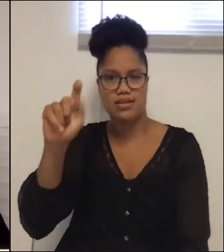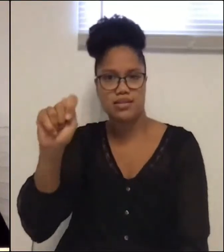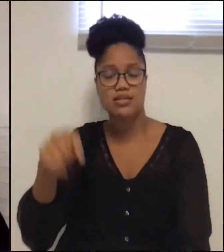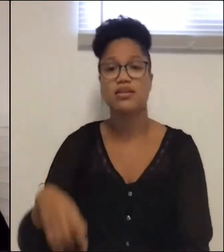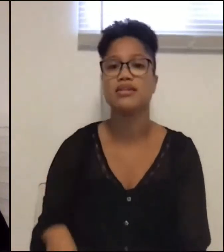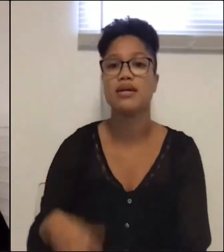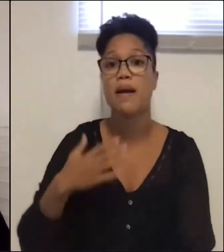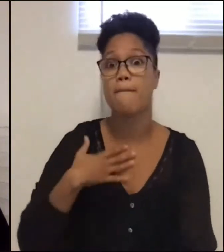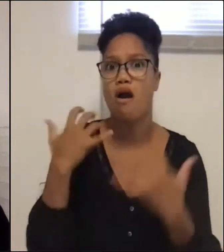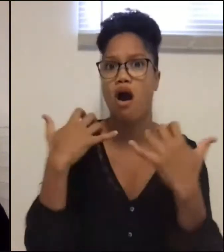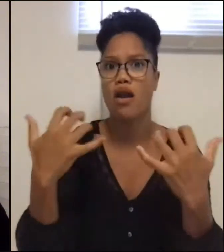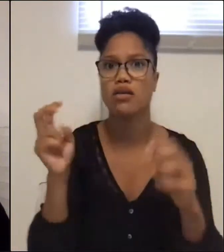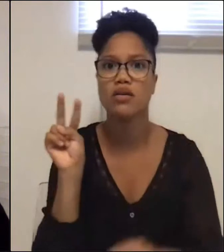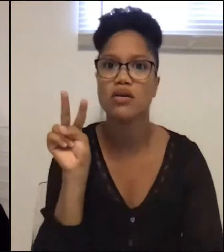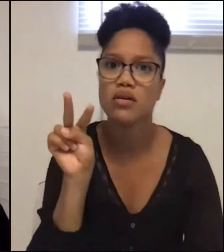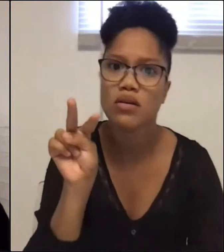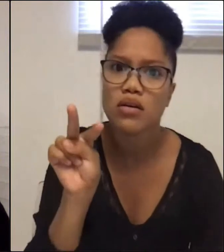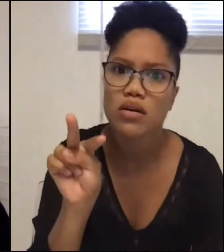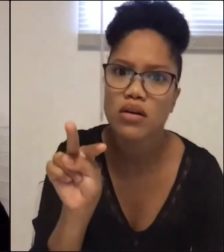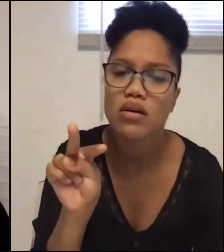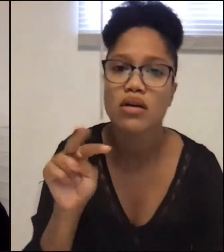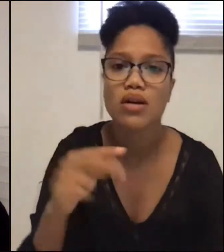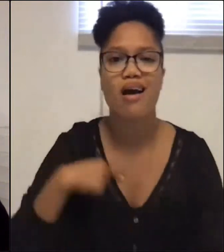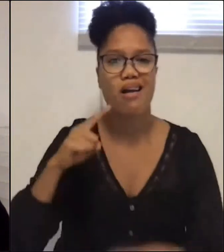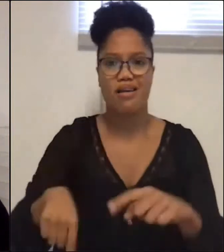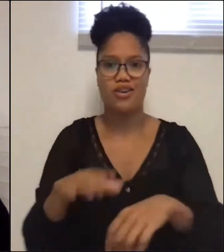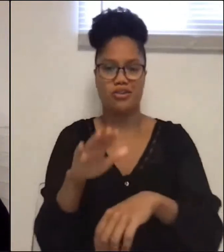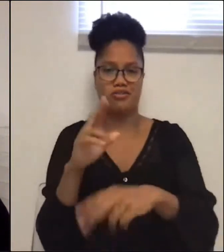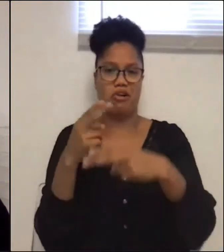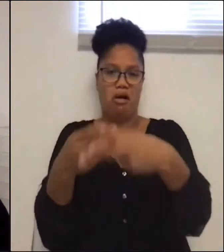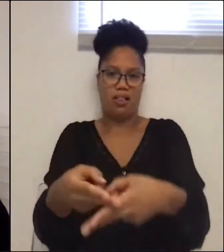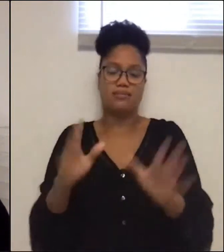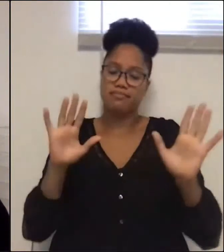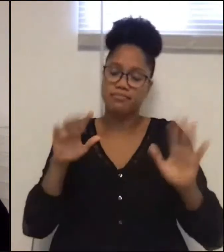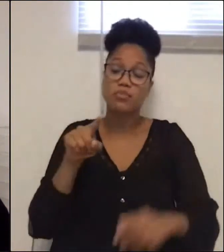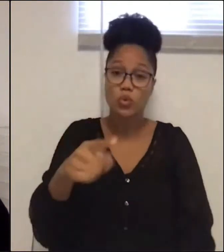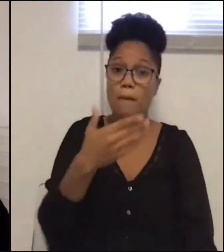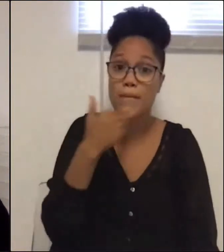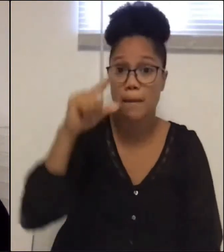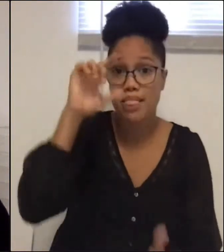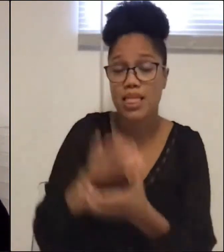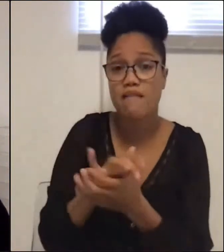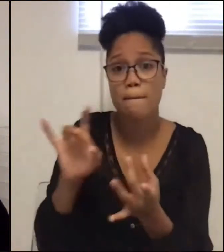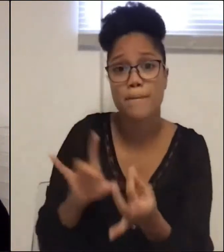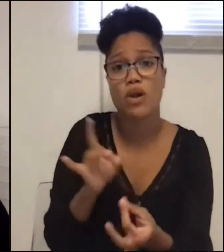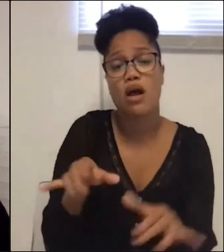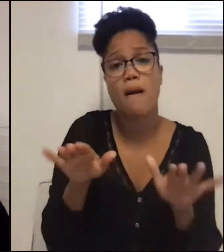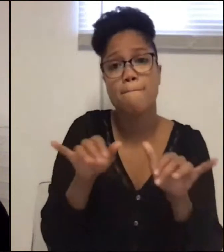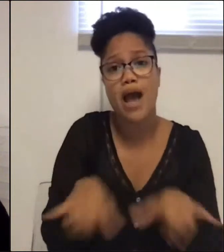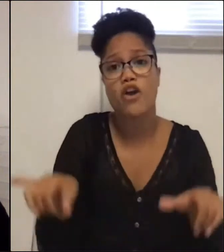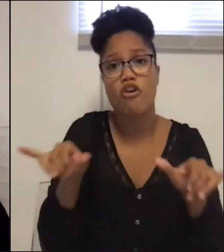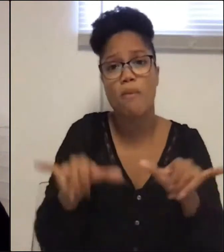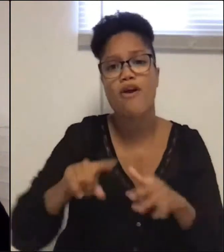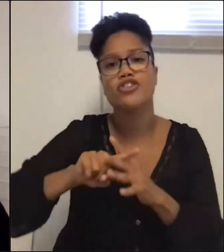I But you best believe there's a spiritualizing pattern coming into alignment.